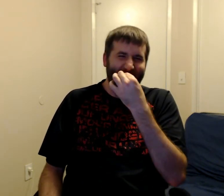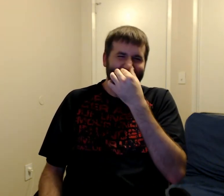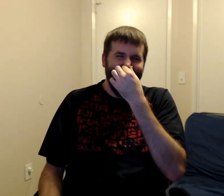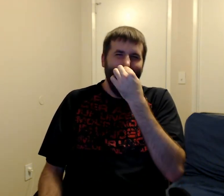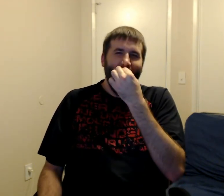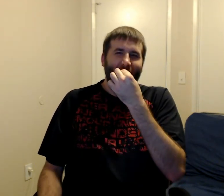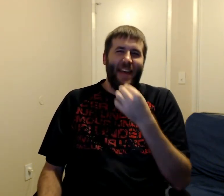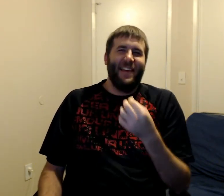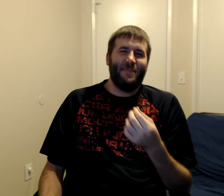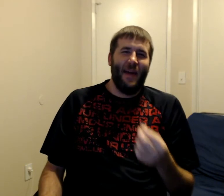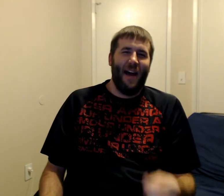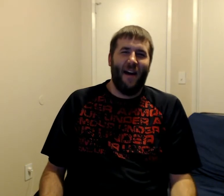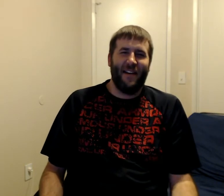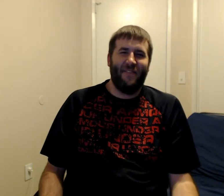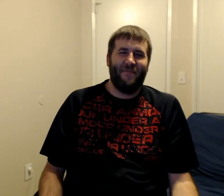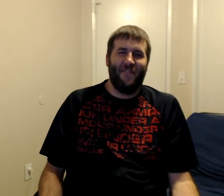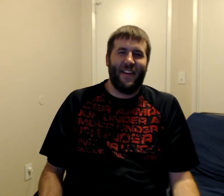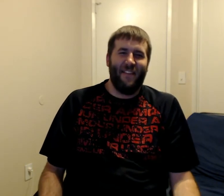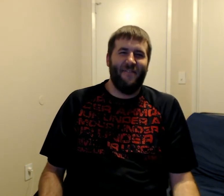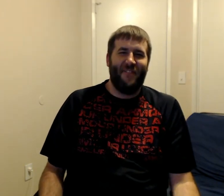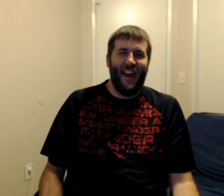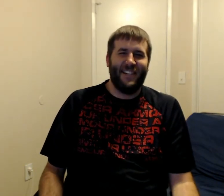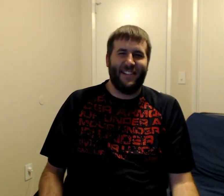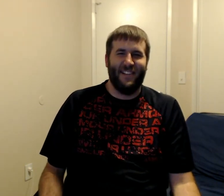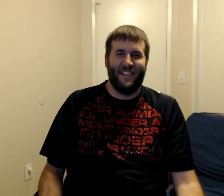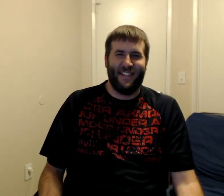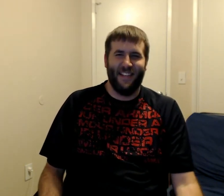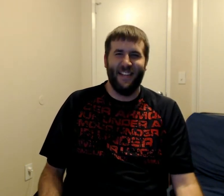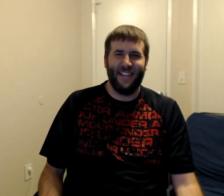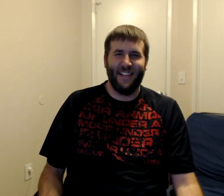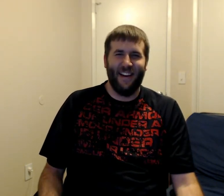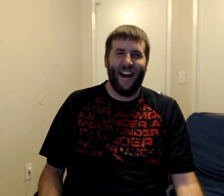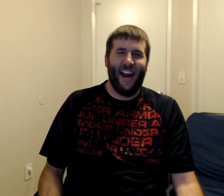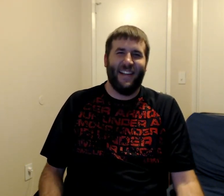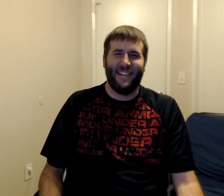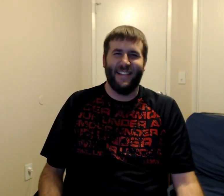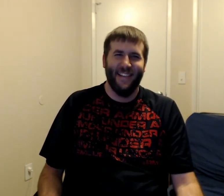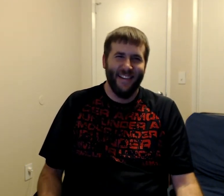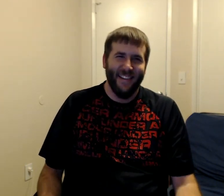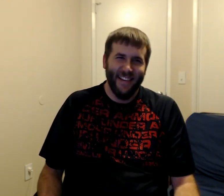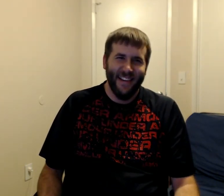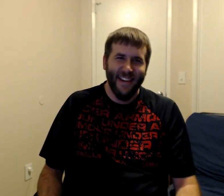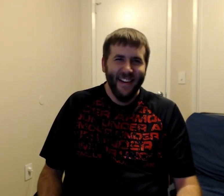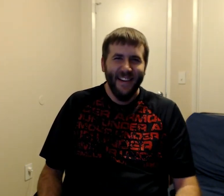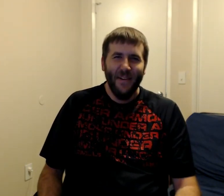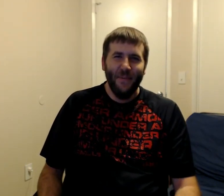and these mad hearty freaking facials this is great oh